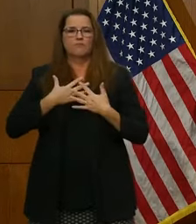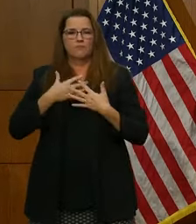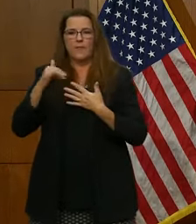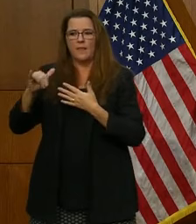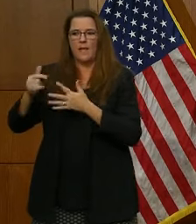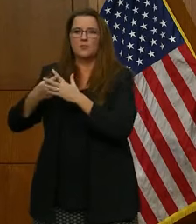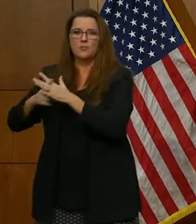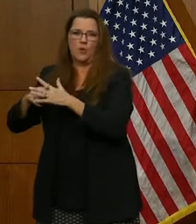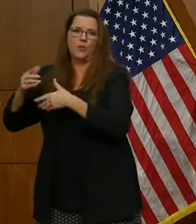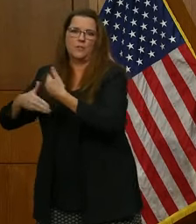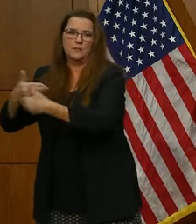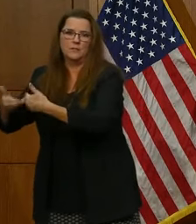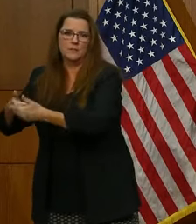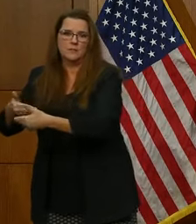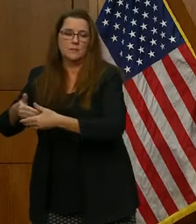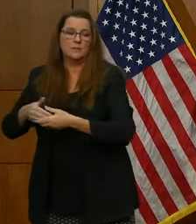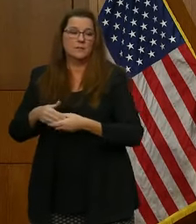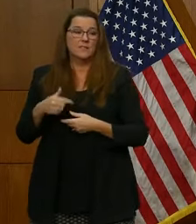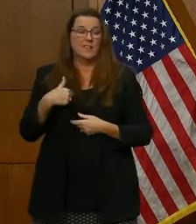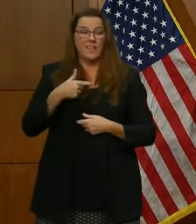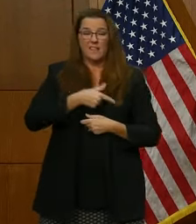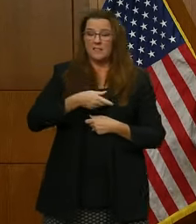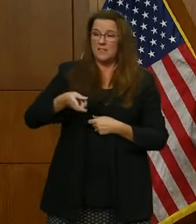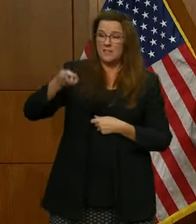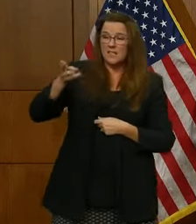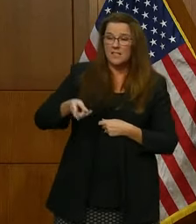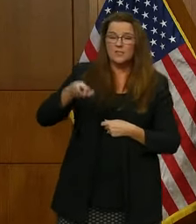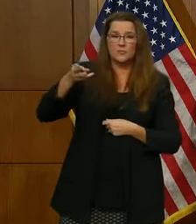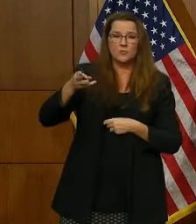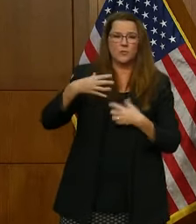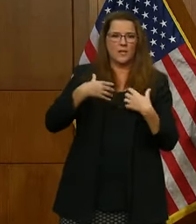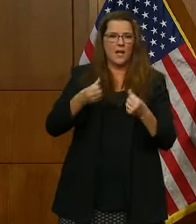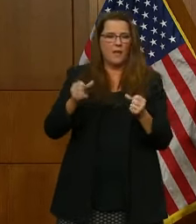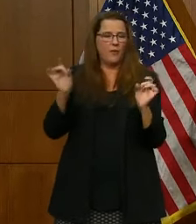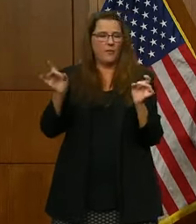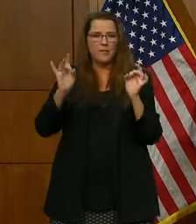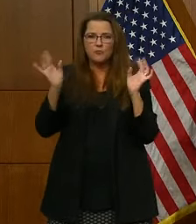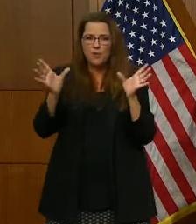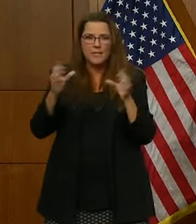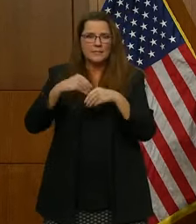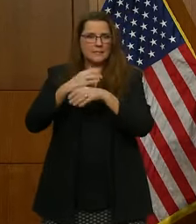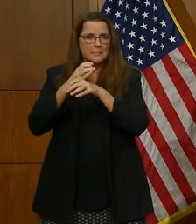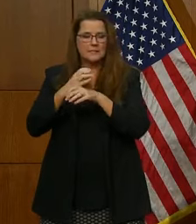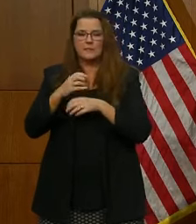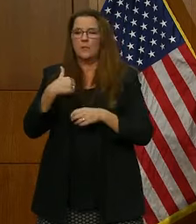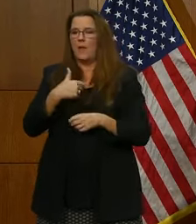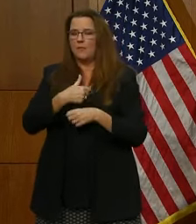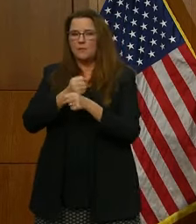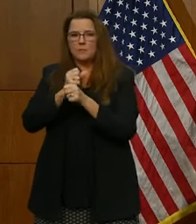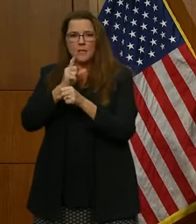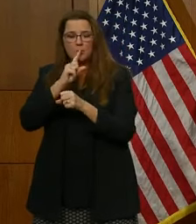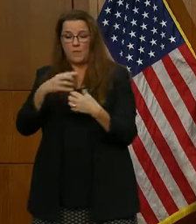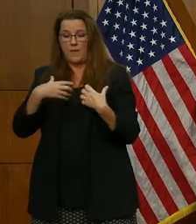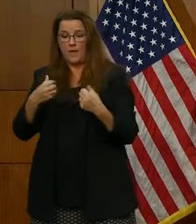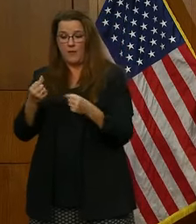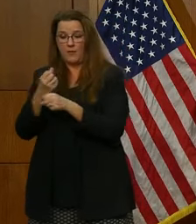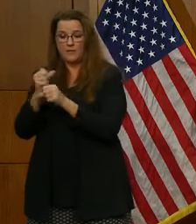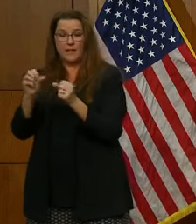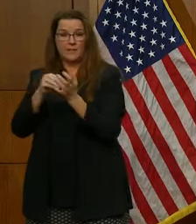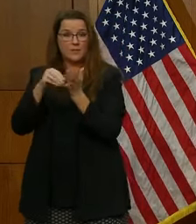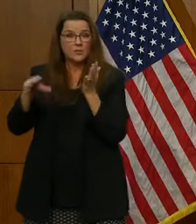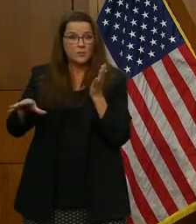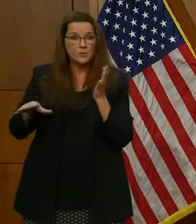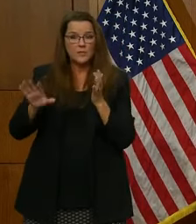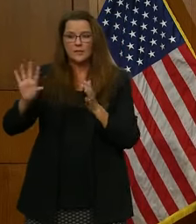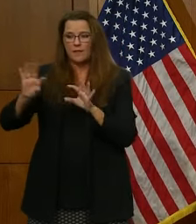experiencing is an historic health crisis. And we need to make sure that the health and safety of our students, their families, and